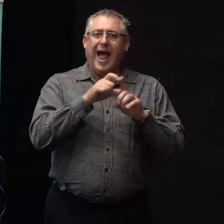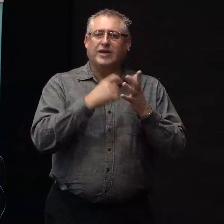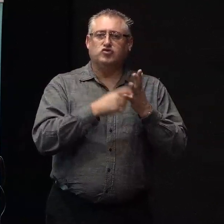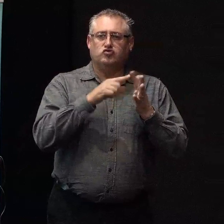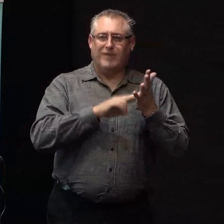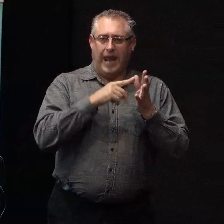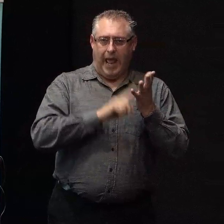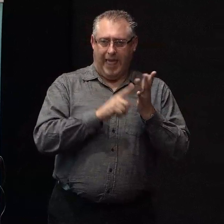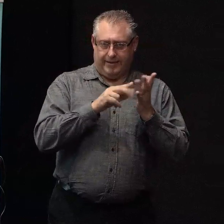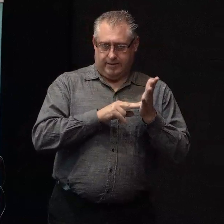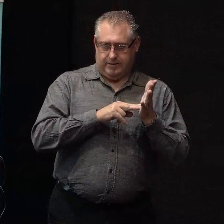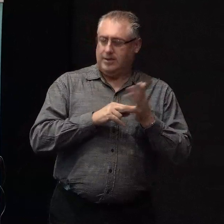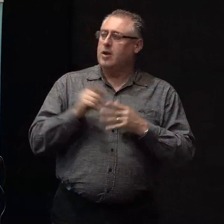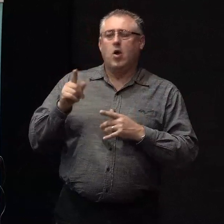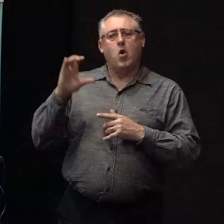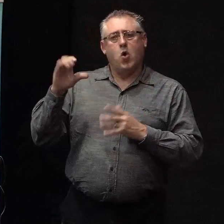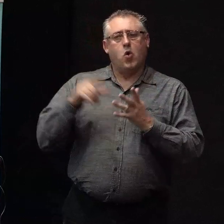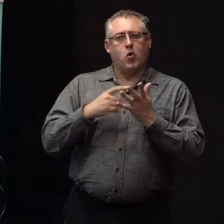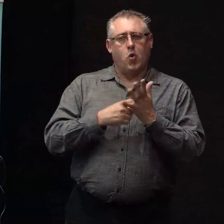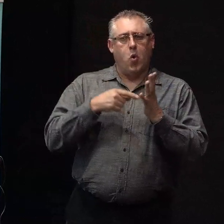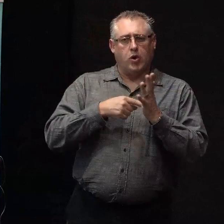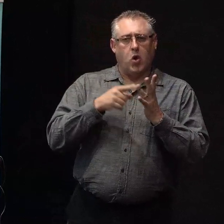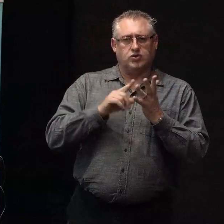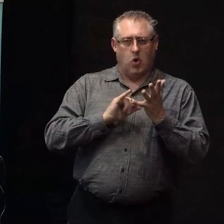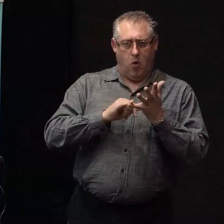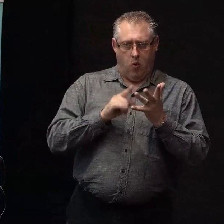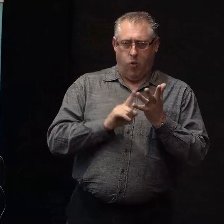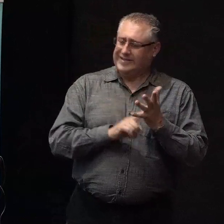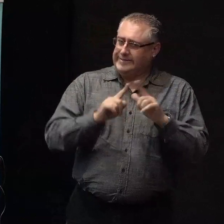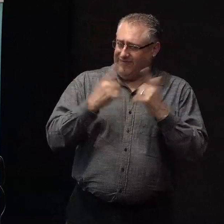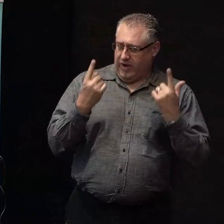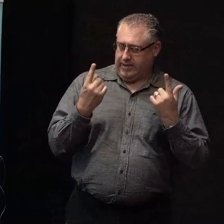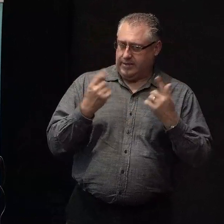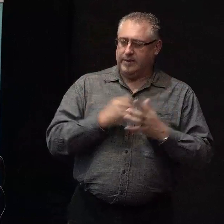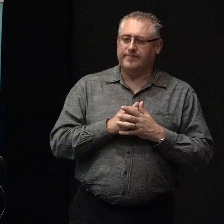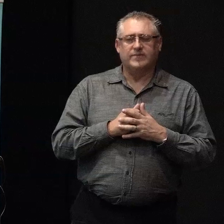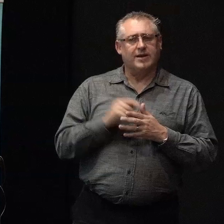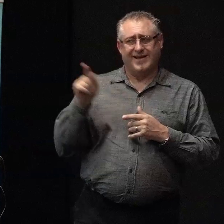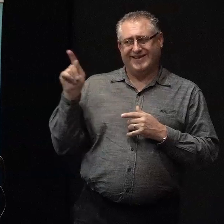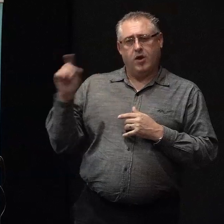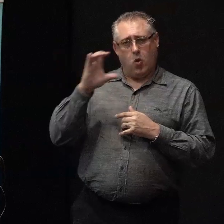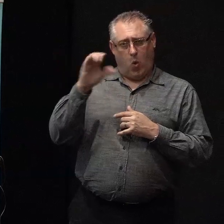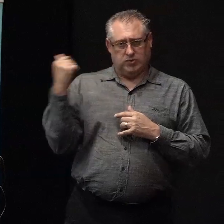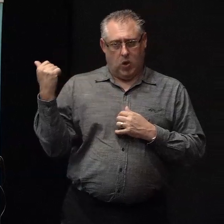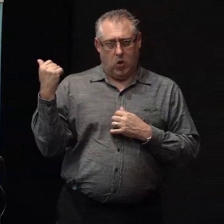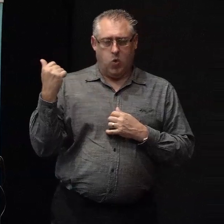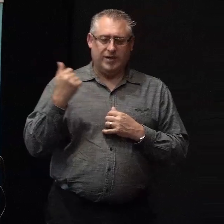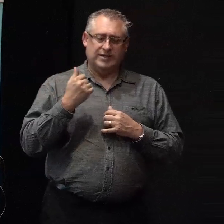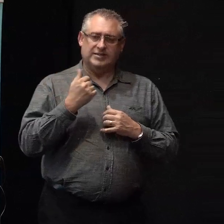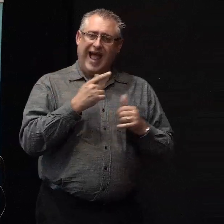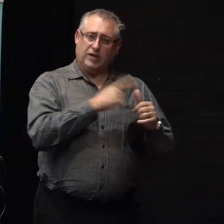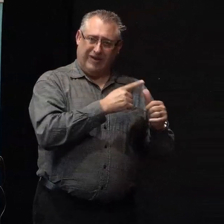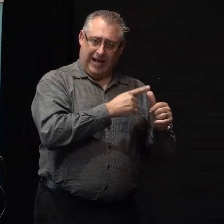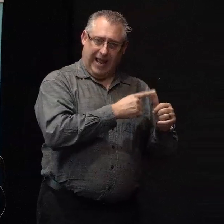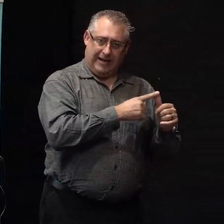So cortisol is quite different. Cortisol is for a completely different scenario. Cortisol is, as adrenaline is for